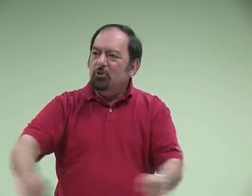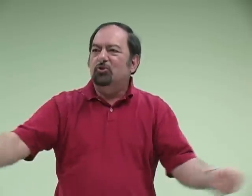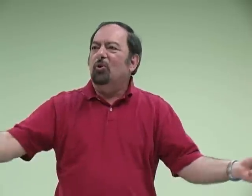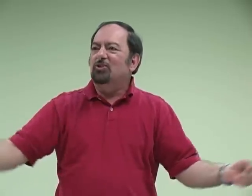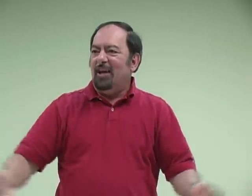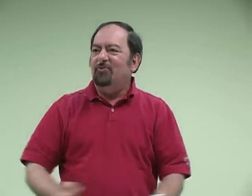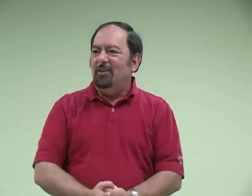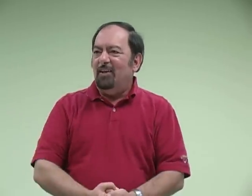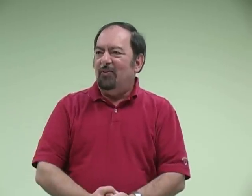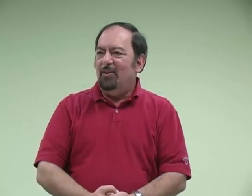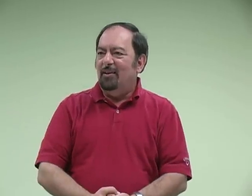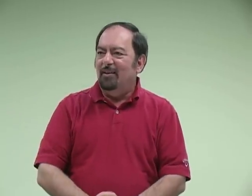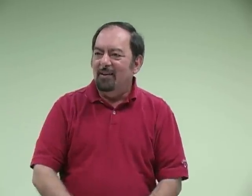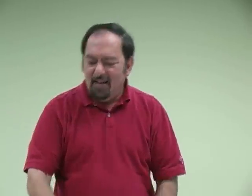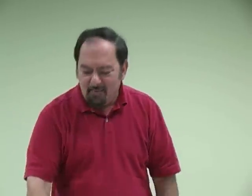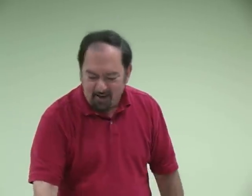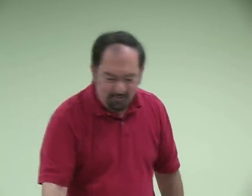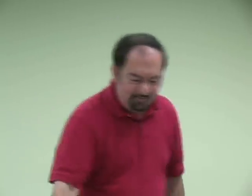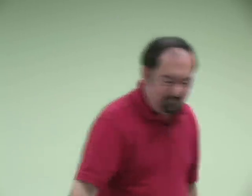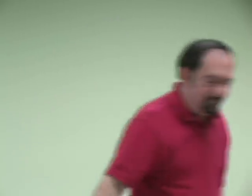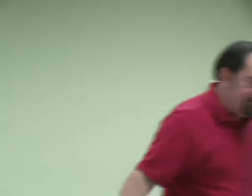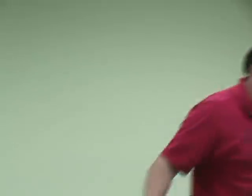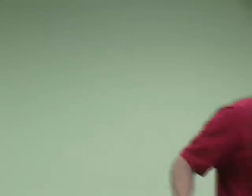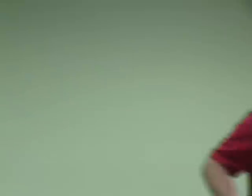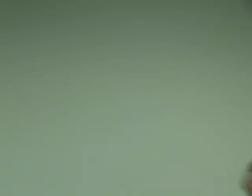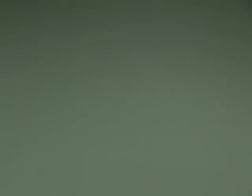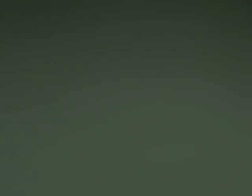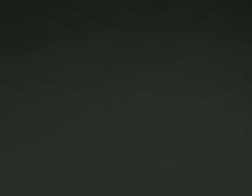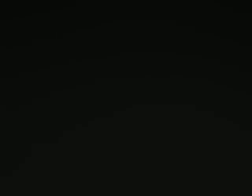put your soulish life to death. Amen. Amen. Thank you. you. Thank